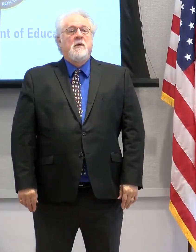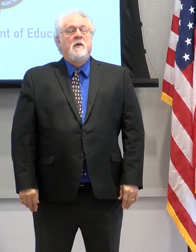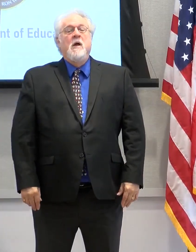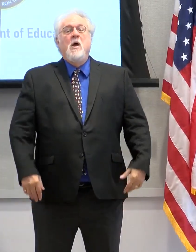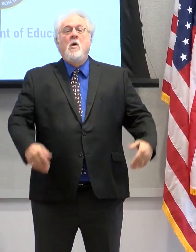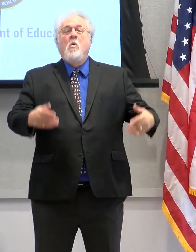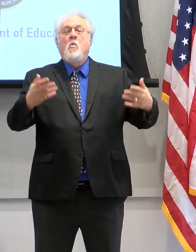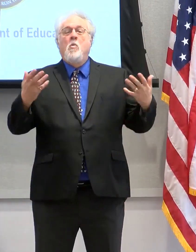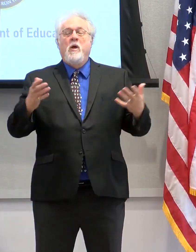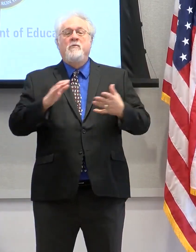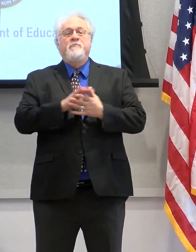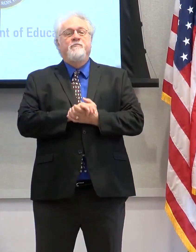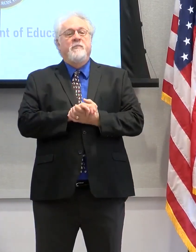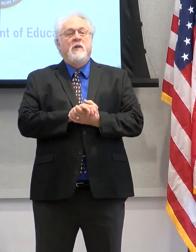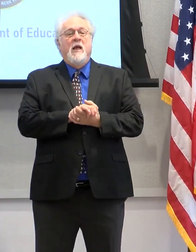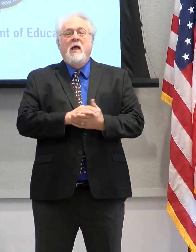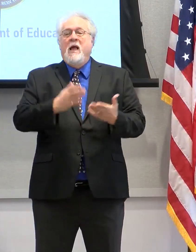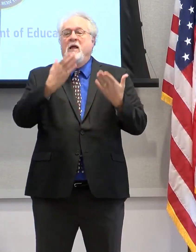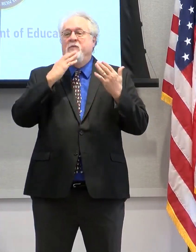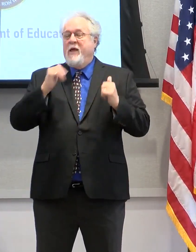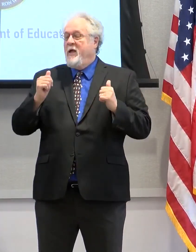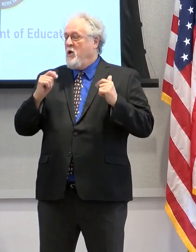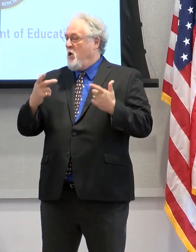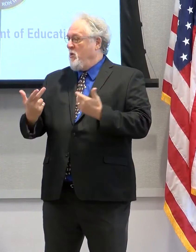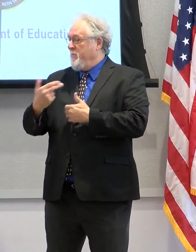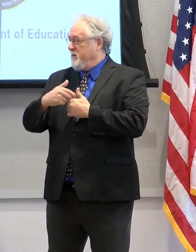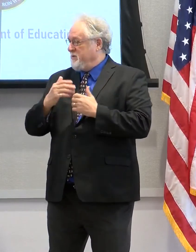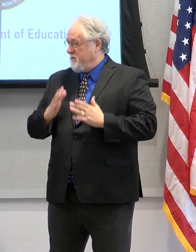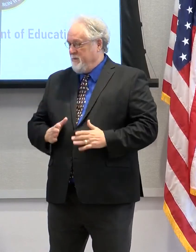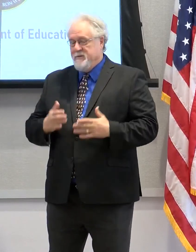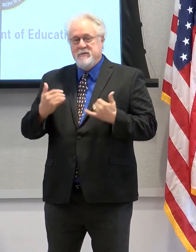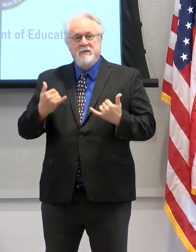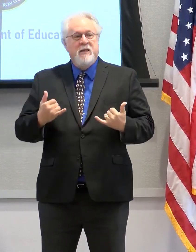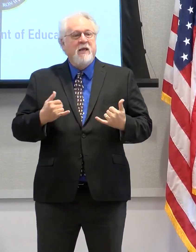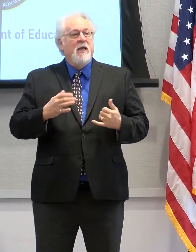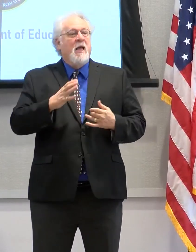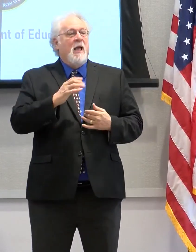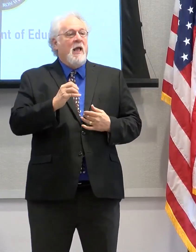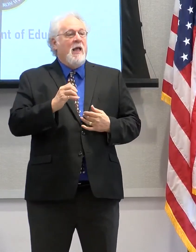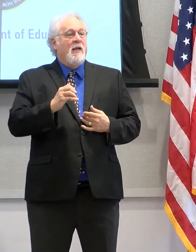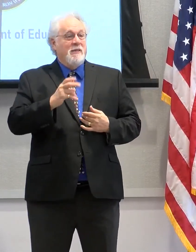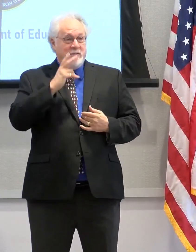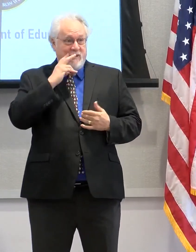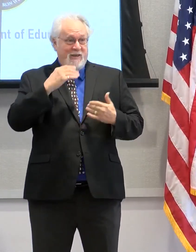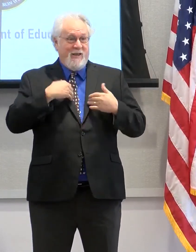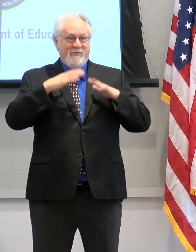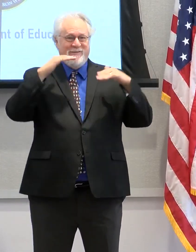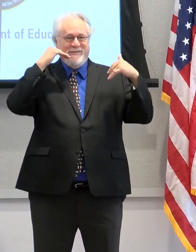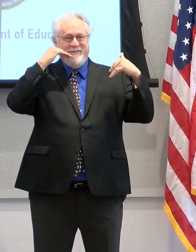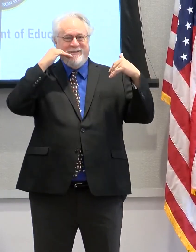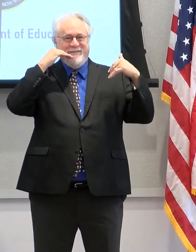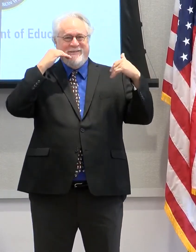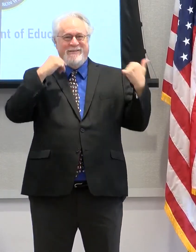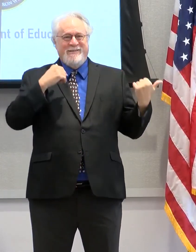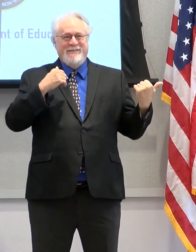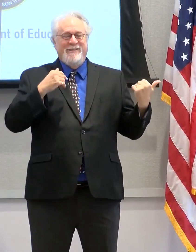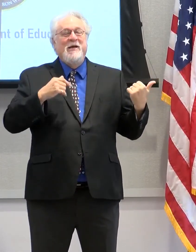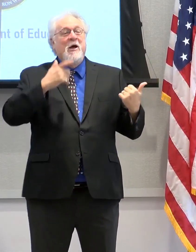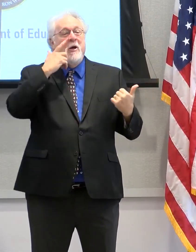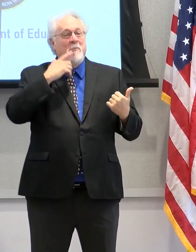Well, I want to thank all of our participants today. And you can see I have a big smile on my face.